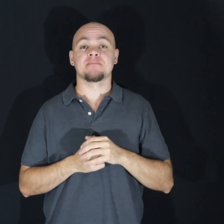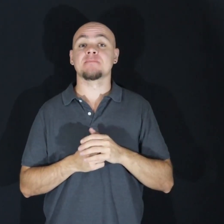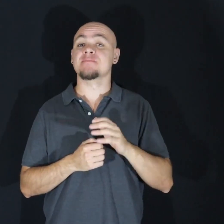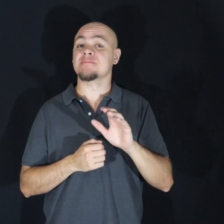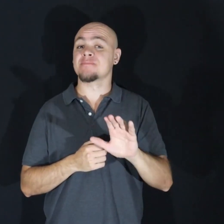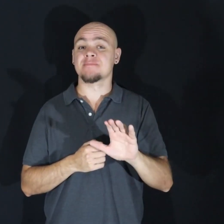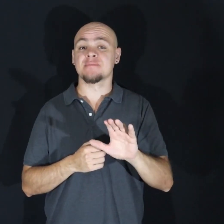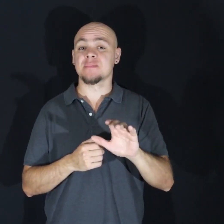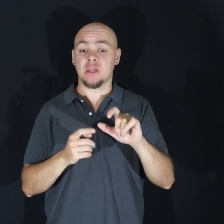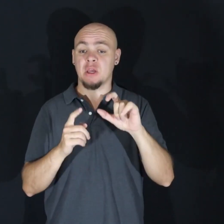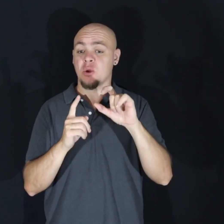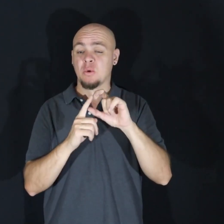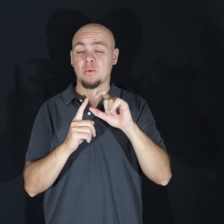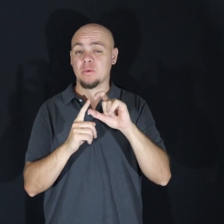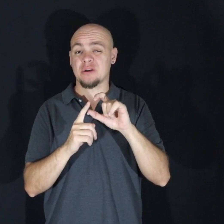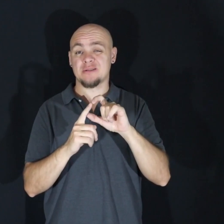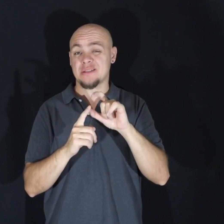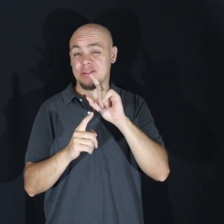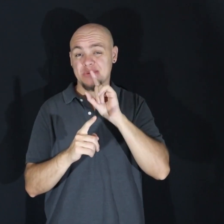that words cannot.